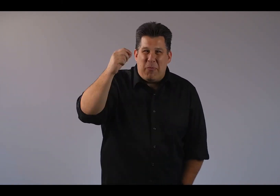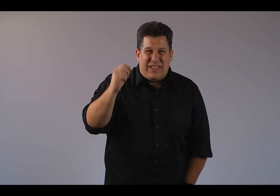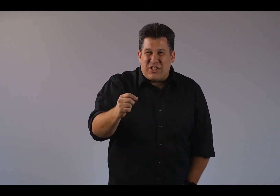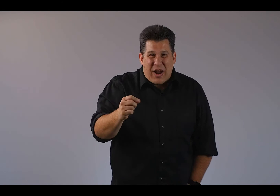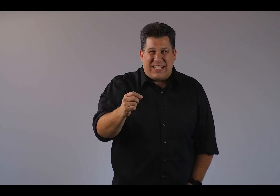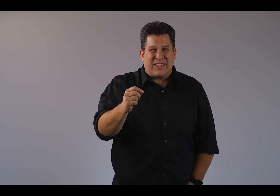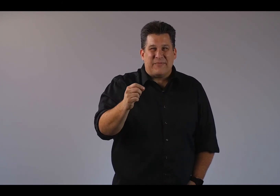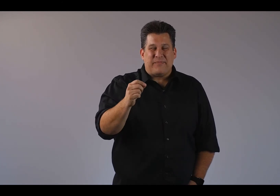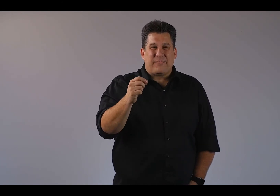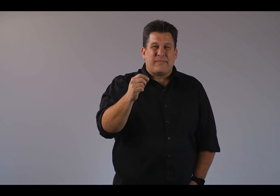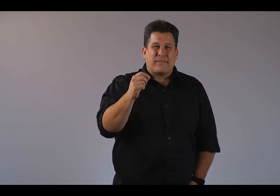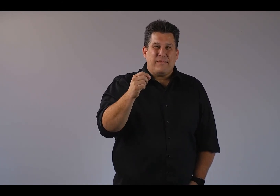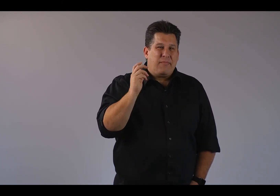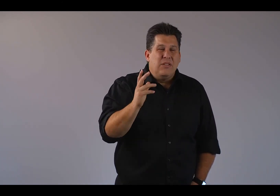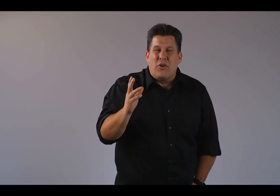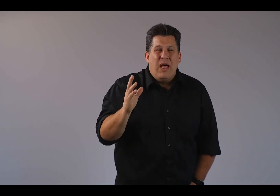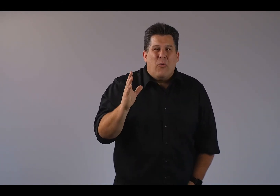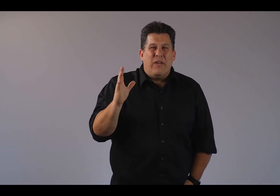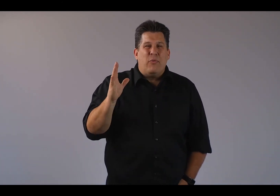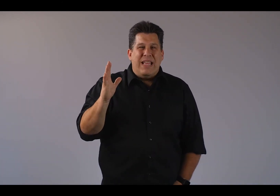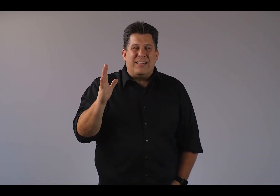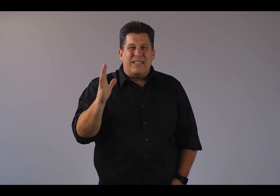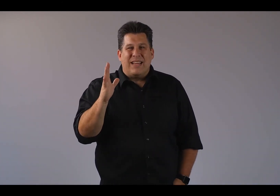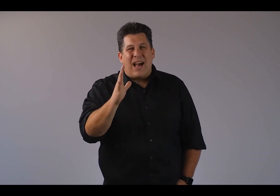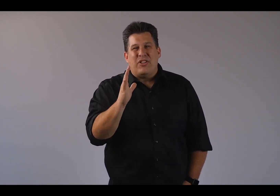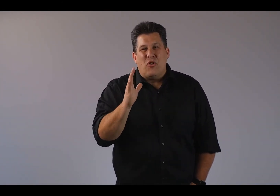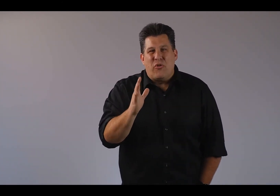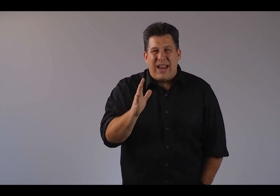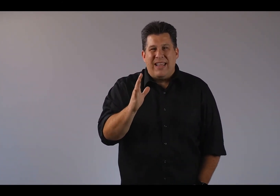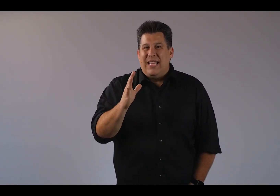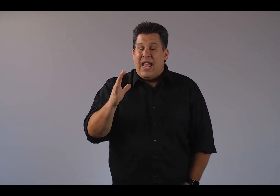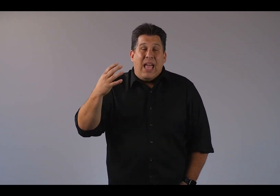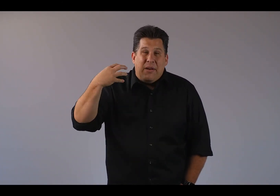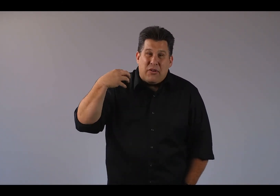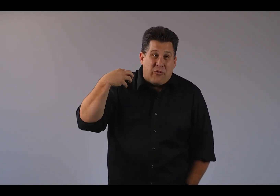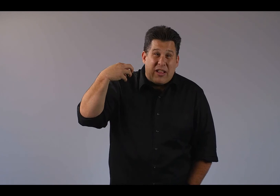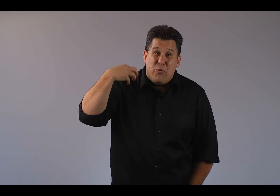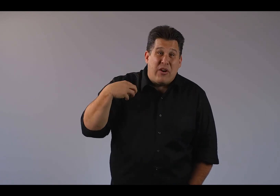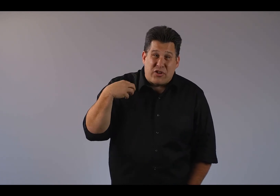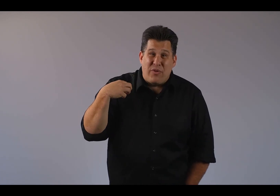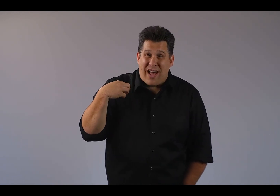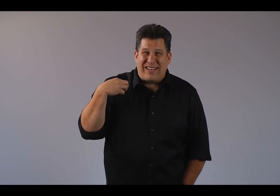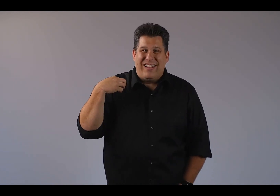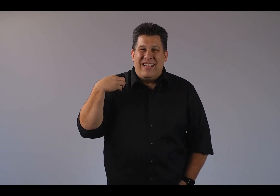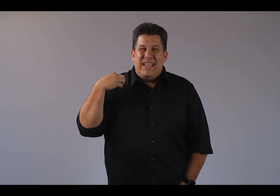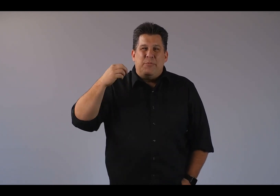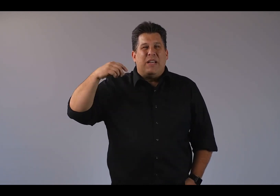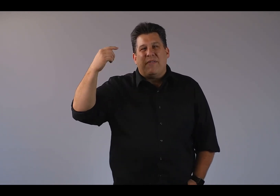with his grace. And so one of the reasons that God is so great, and frankly, we are so not, is because of the